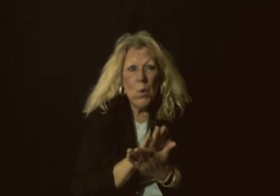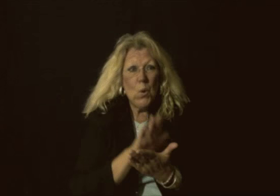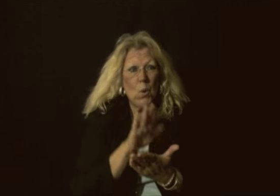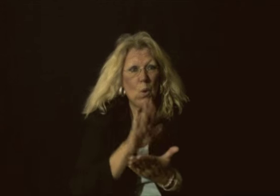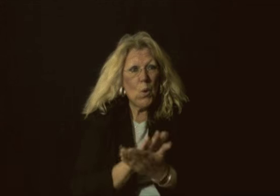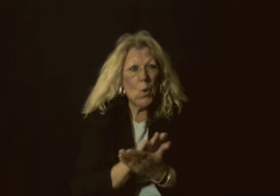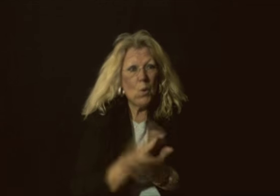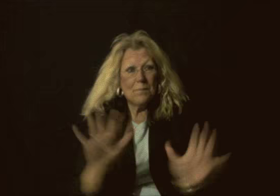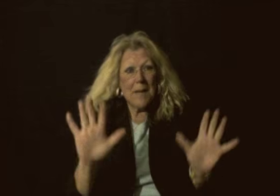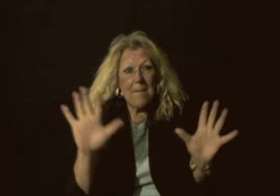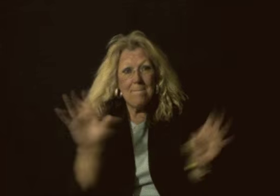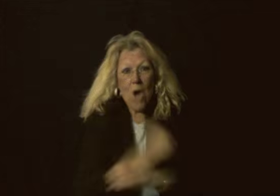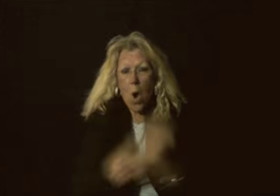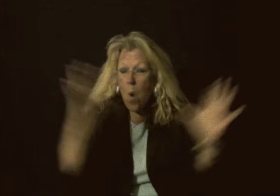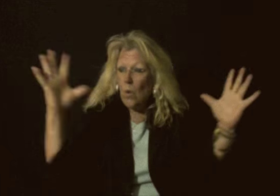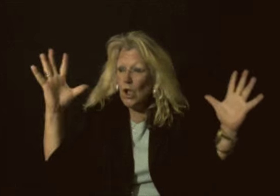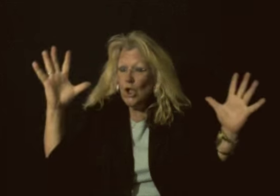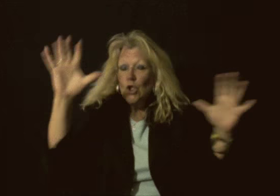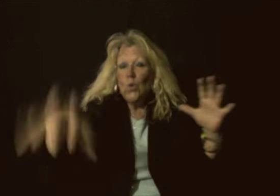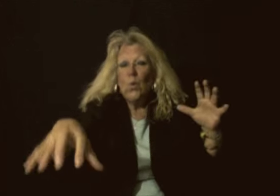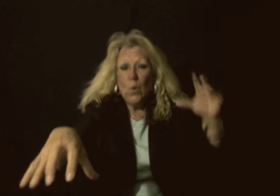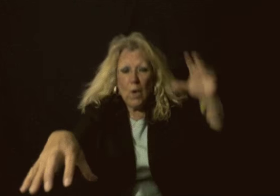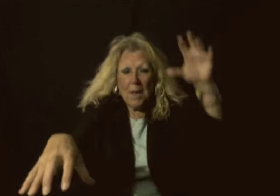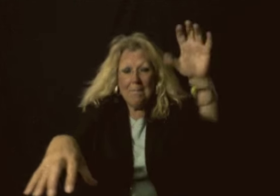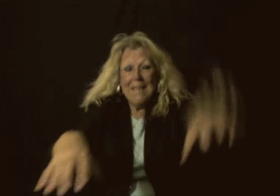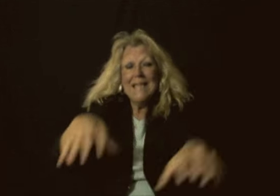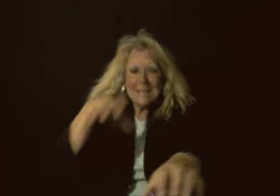Screws out all We're to pieces